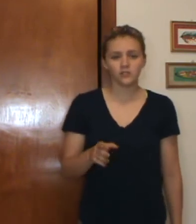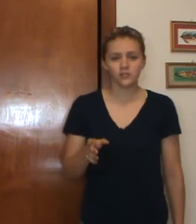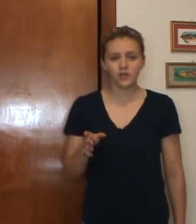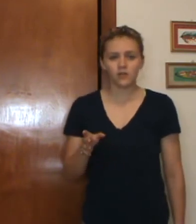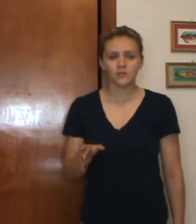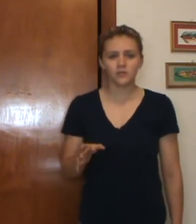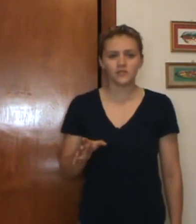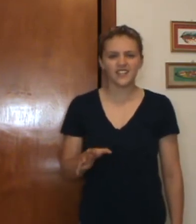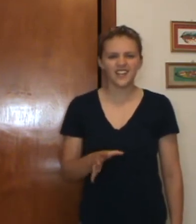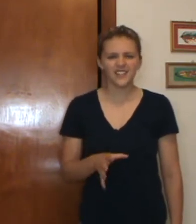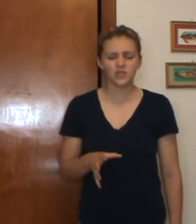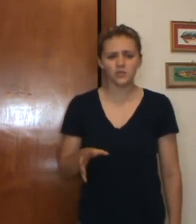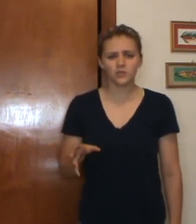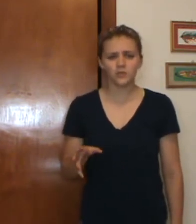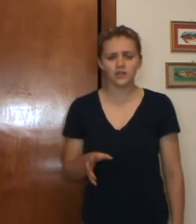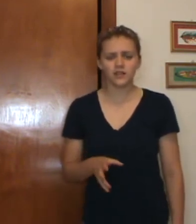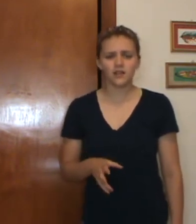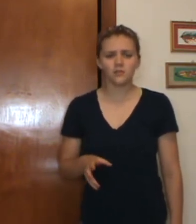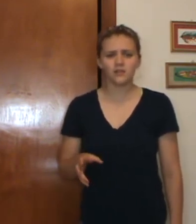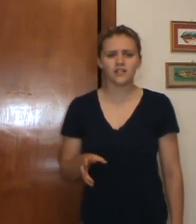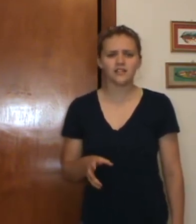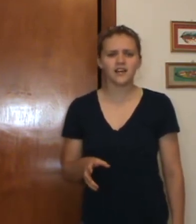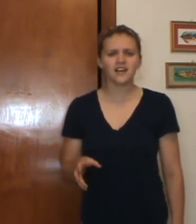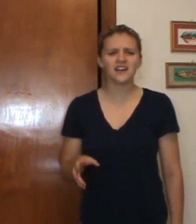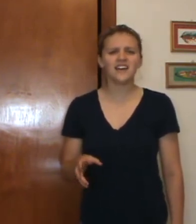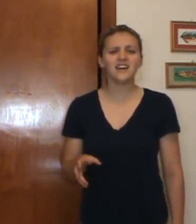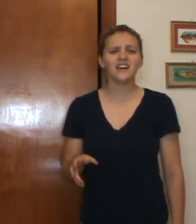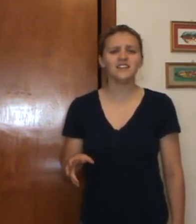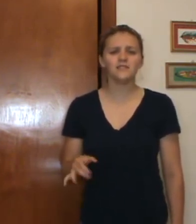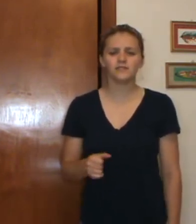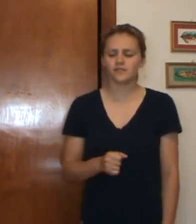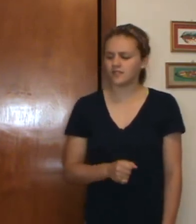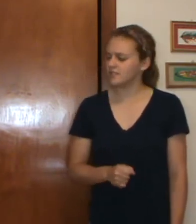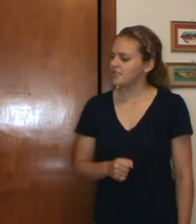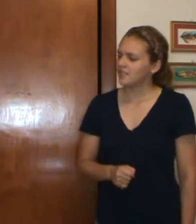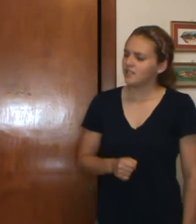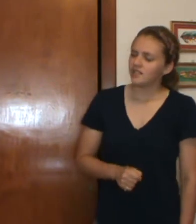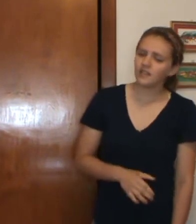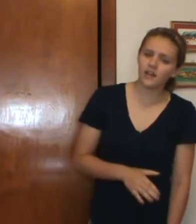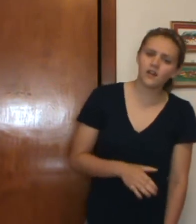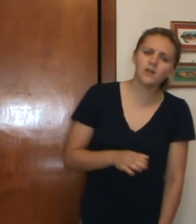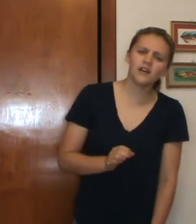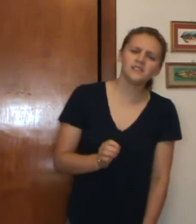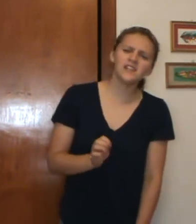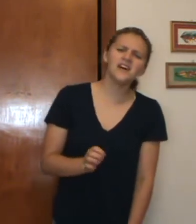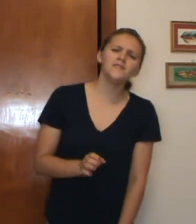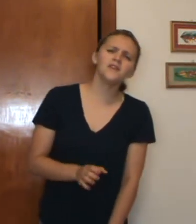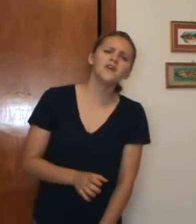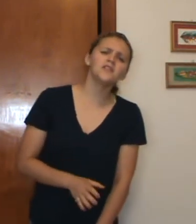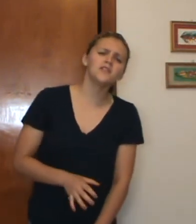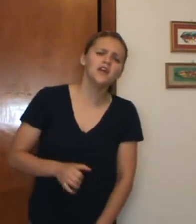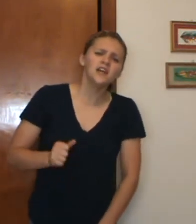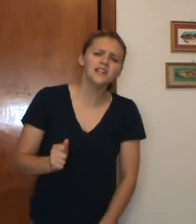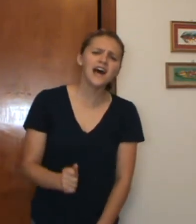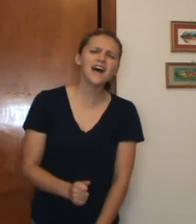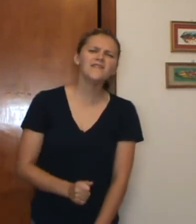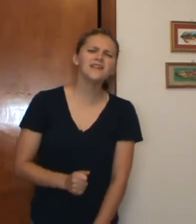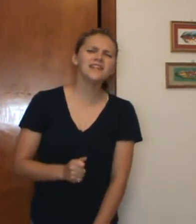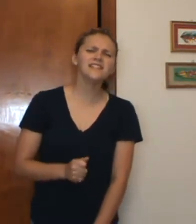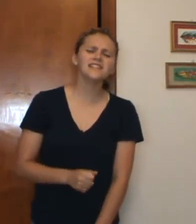strong woman like you to walk out my life Now I'll never, never get it